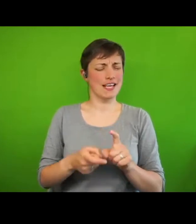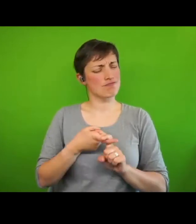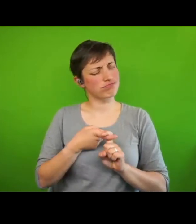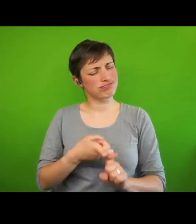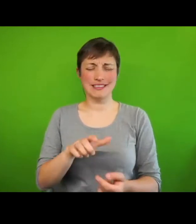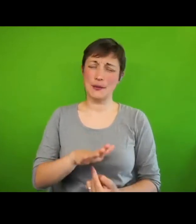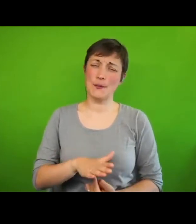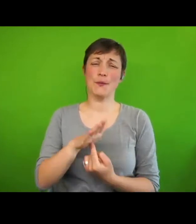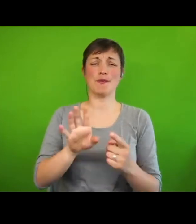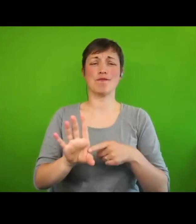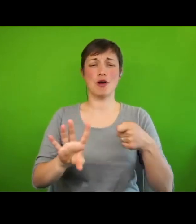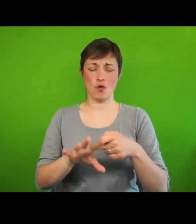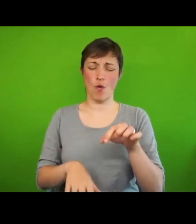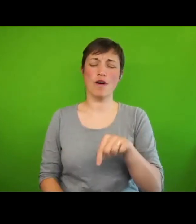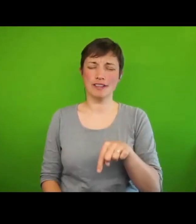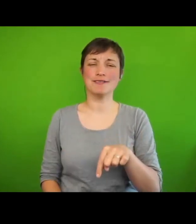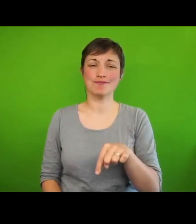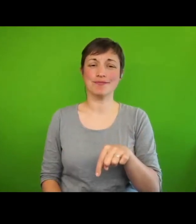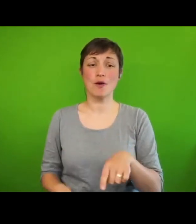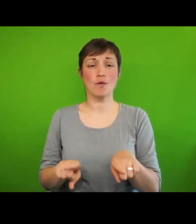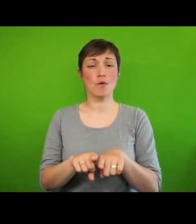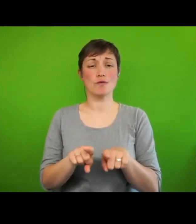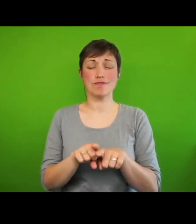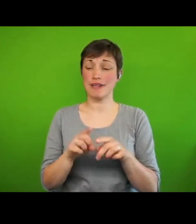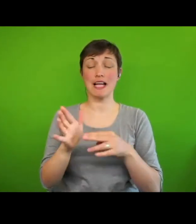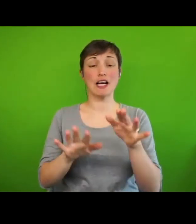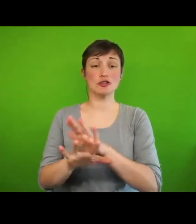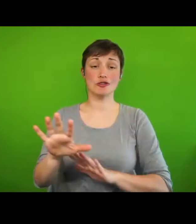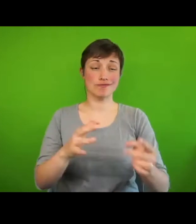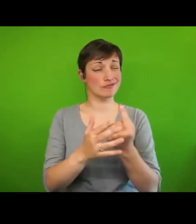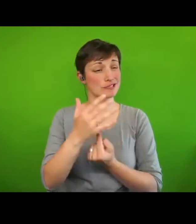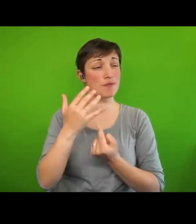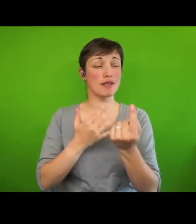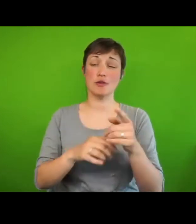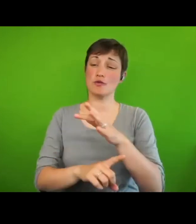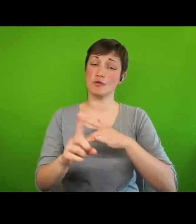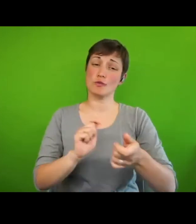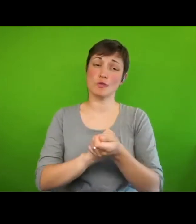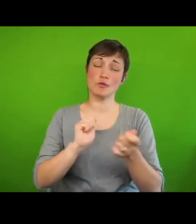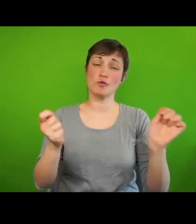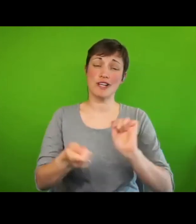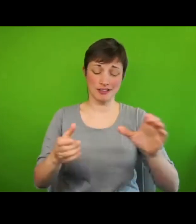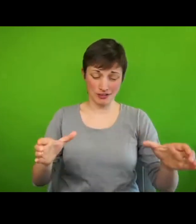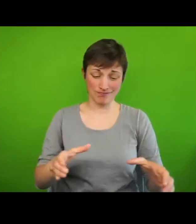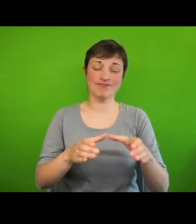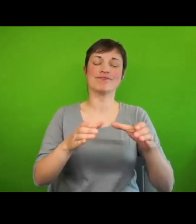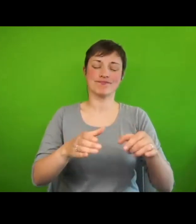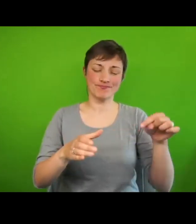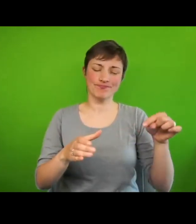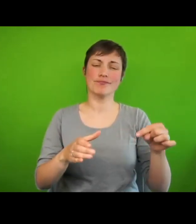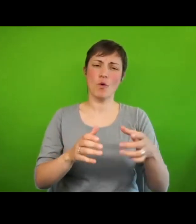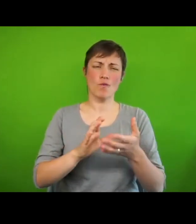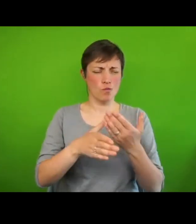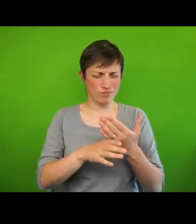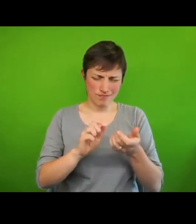York, as well as being a national independent social change organisation working to solve